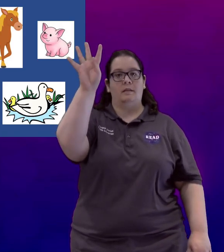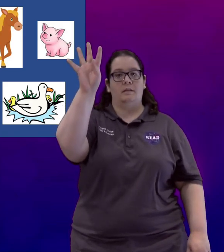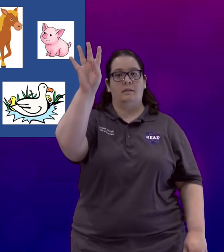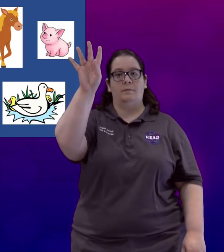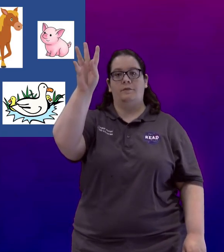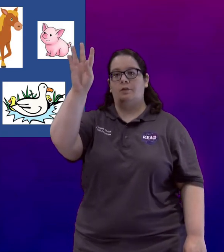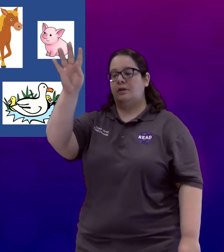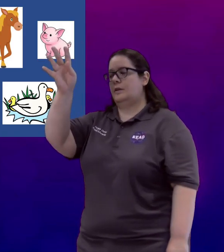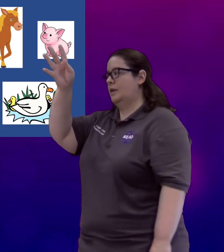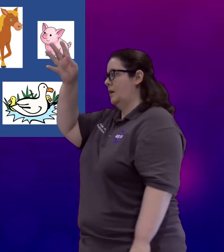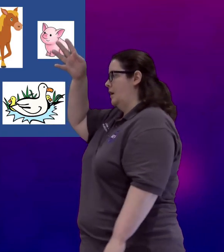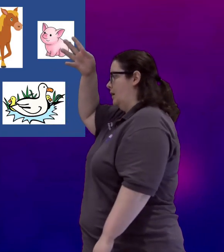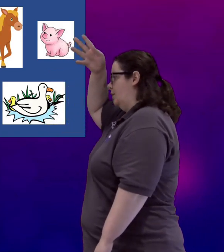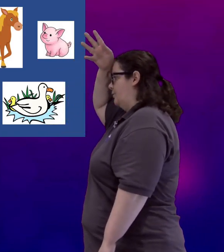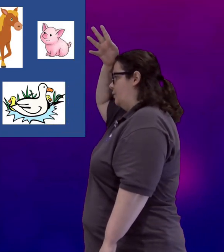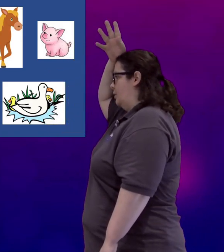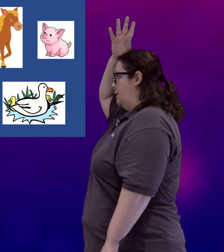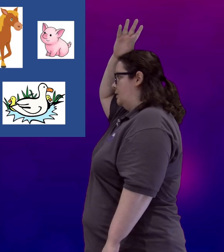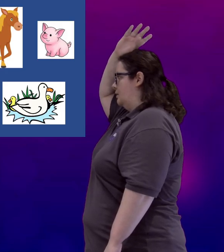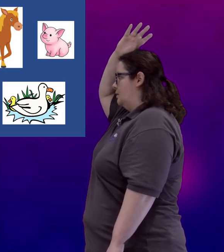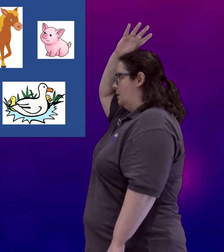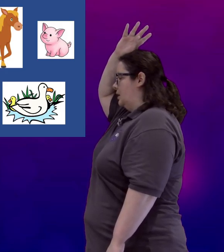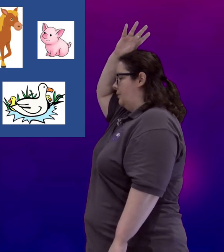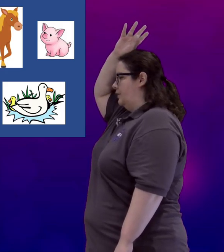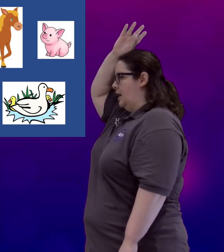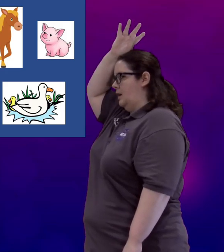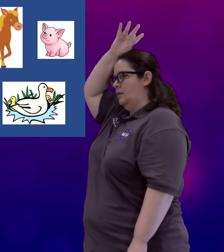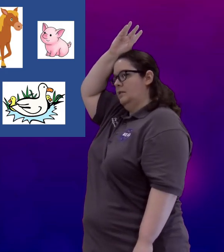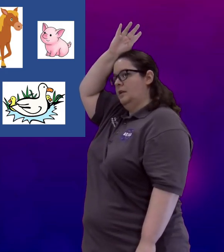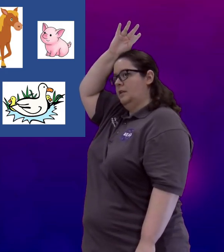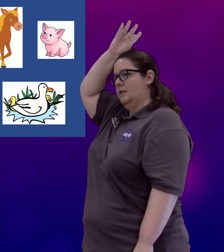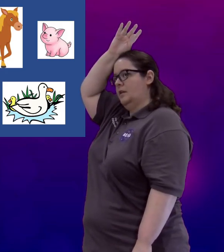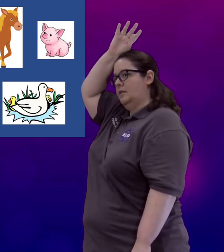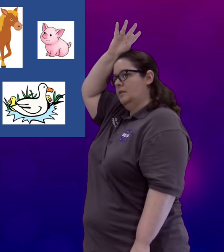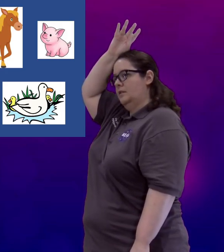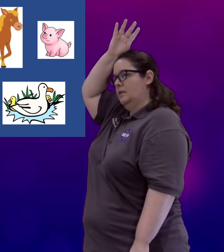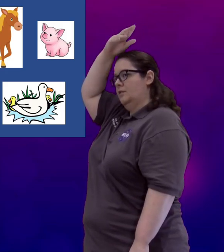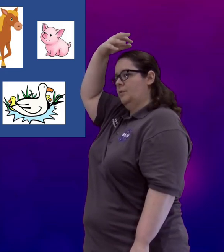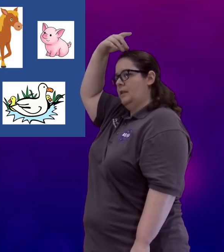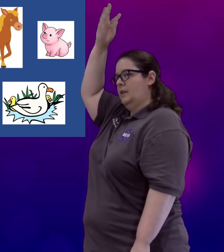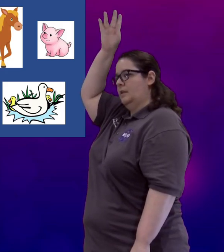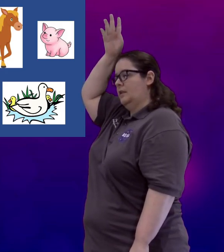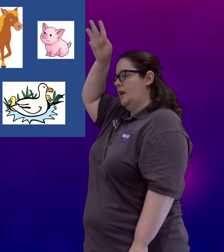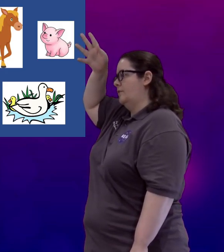the number four and kind of roll it on top of your head like that little red thing that they have.